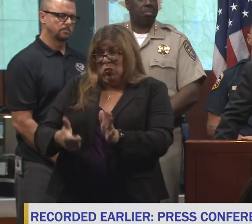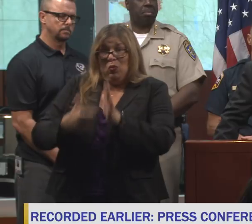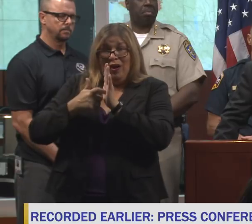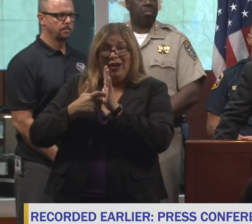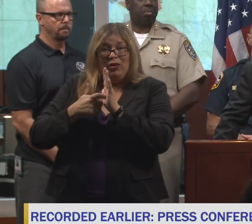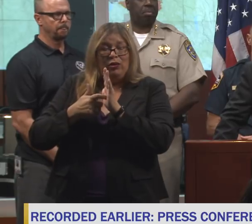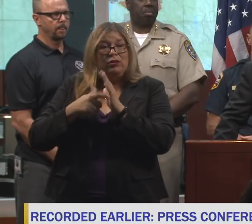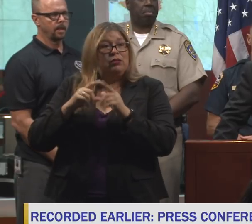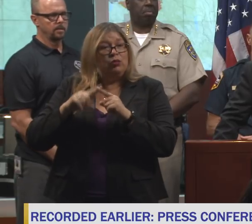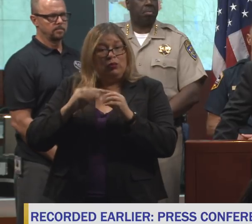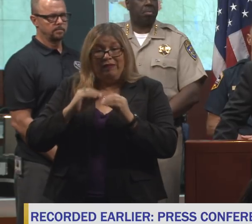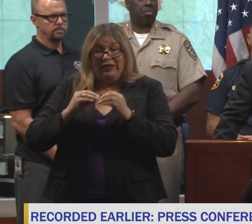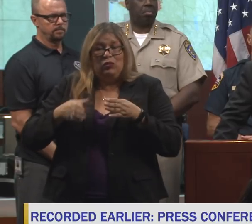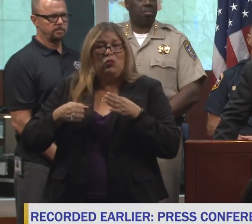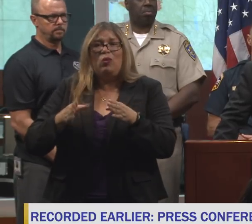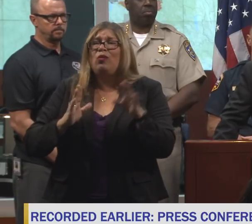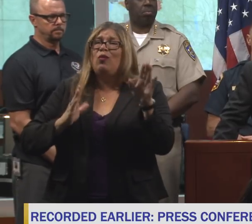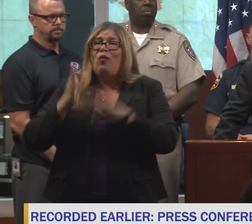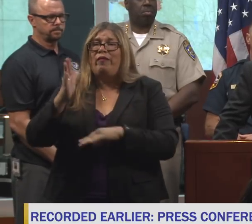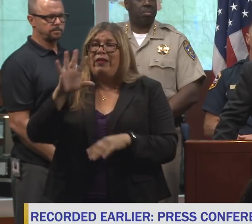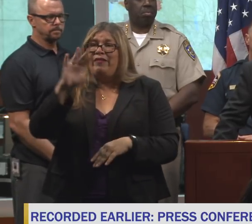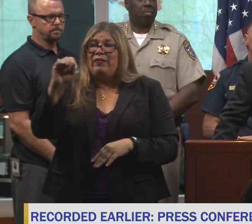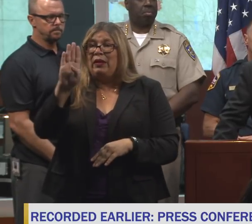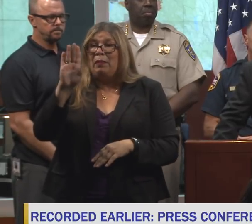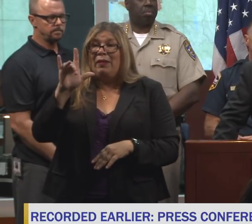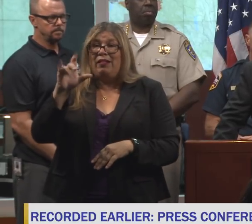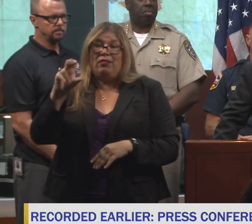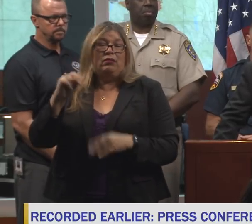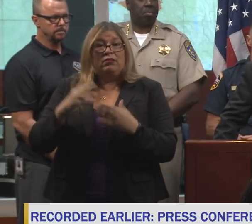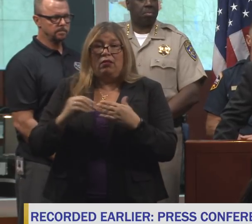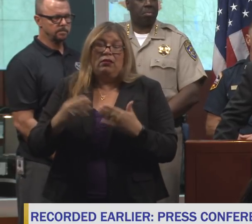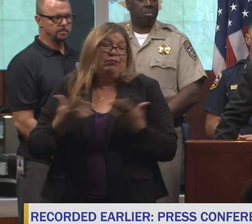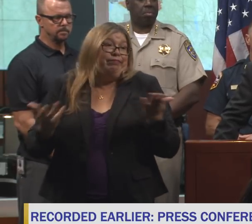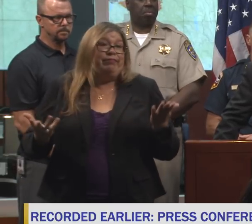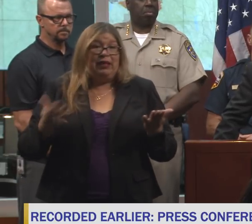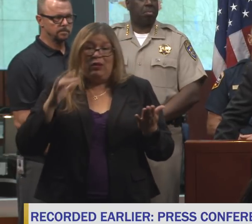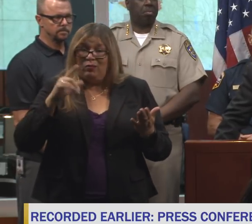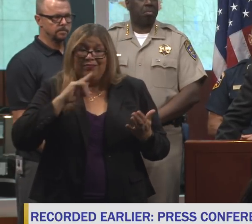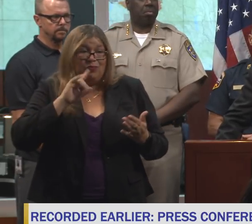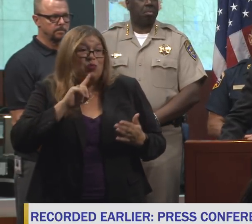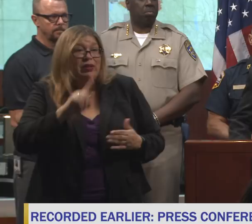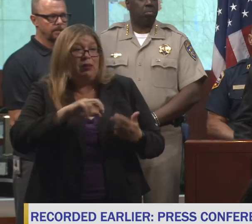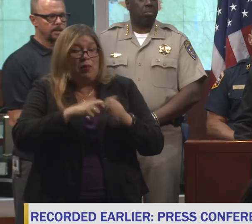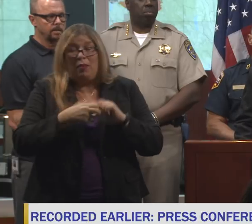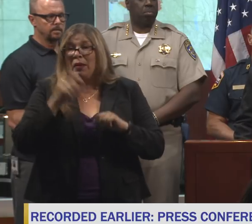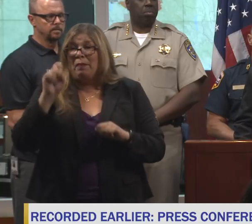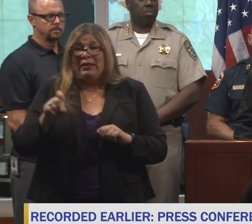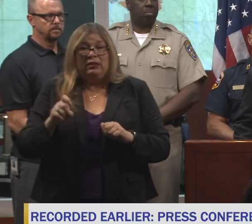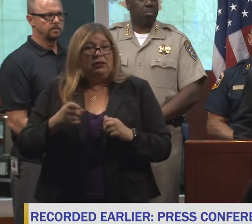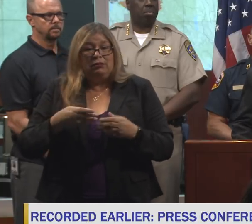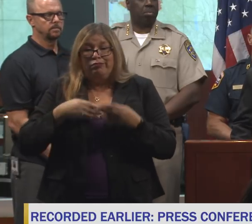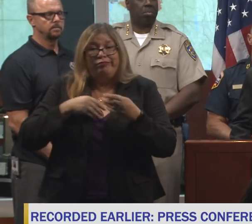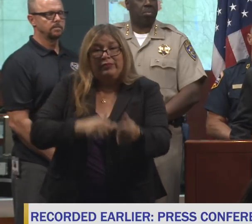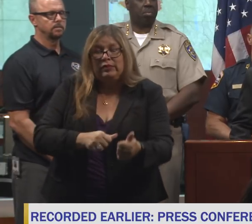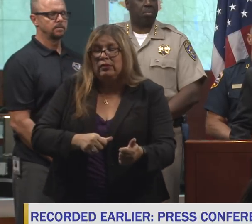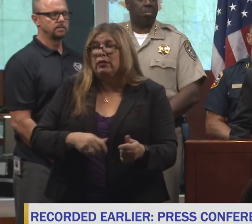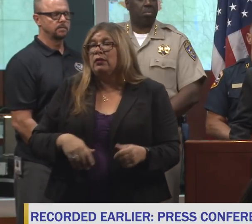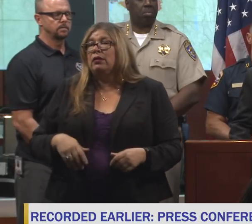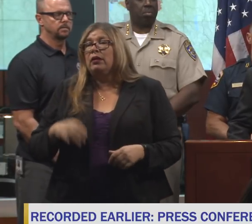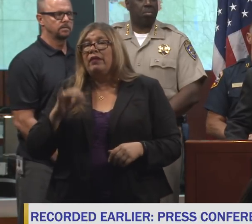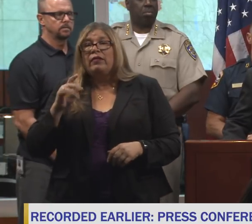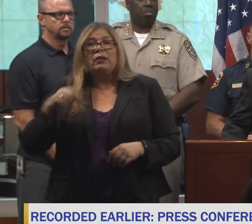well over $50 billion. So that's real. And that has to be done. And if people say, well, we don't need the money